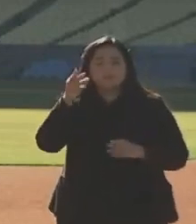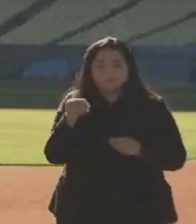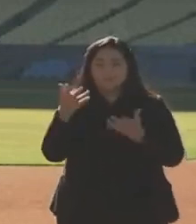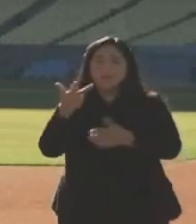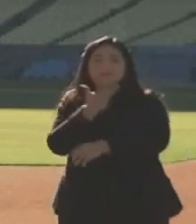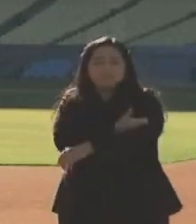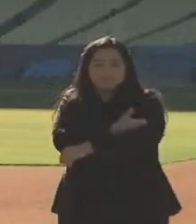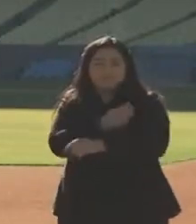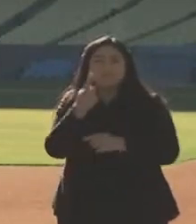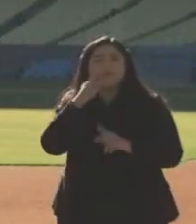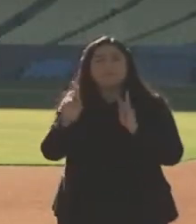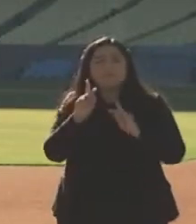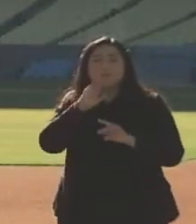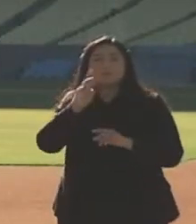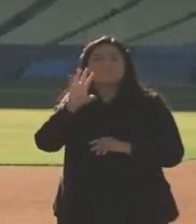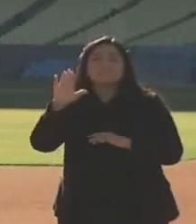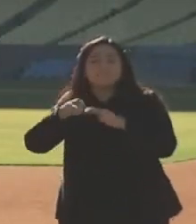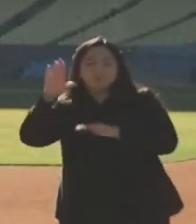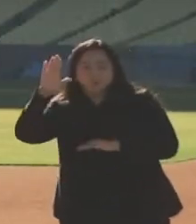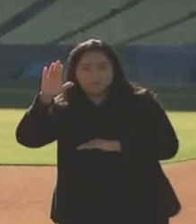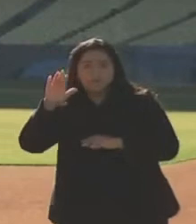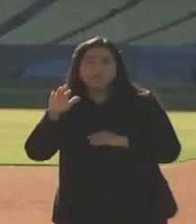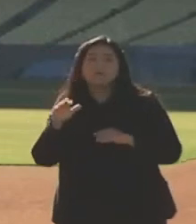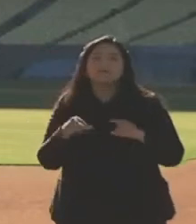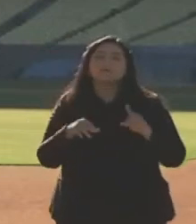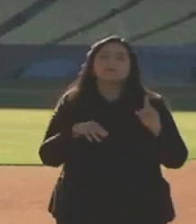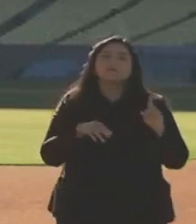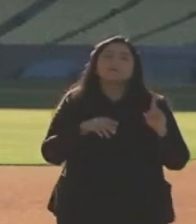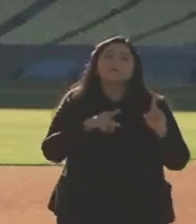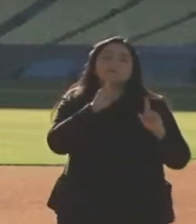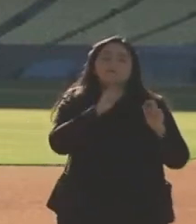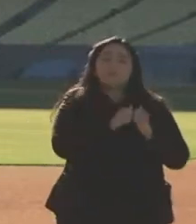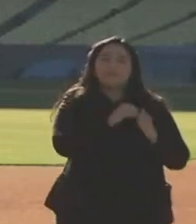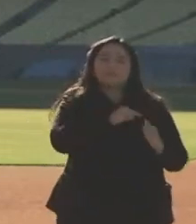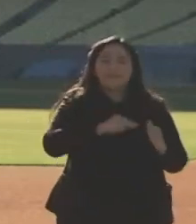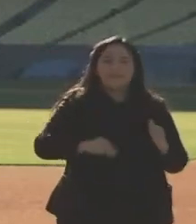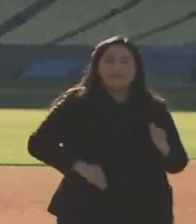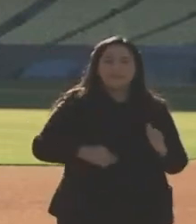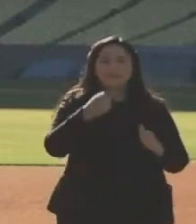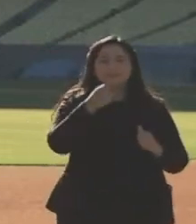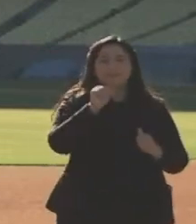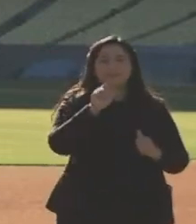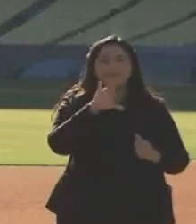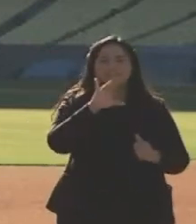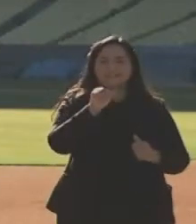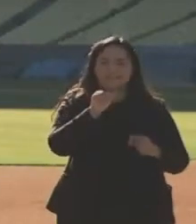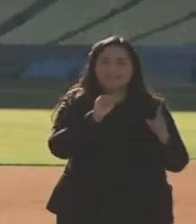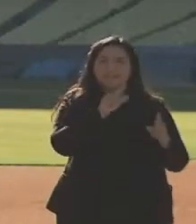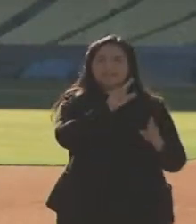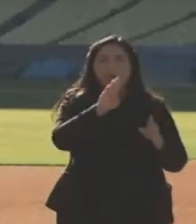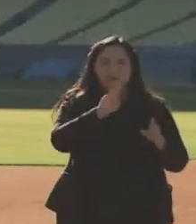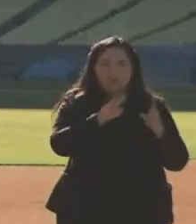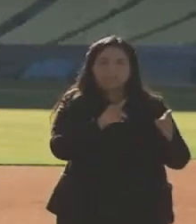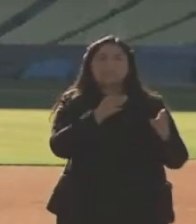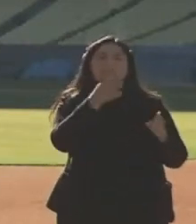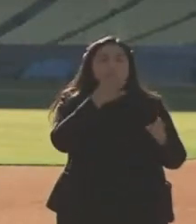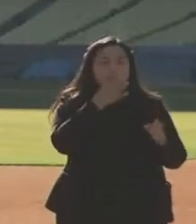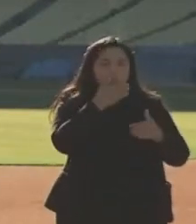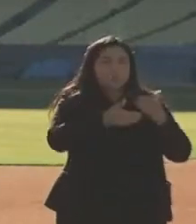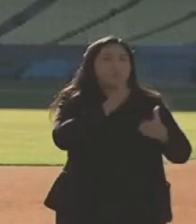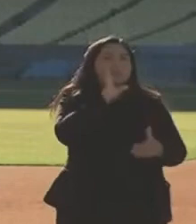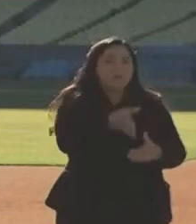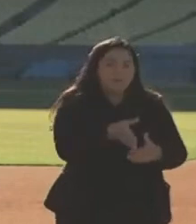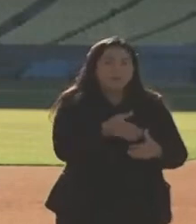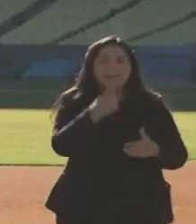65 and over. Stanislaus has done the same. was talking to Mayor Garcia down in Long Beach. She's moving in that direction as well. I think the vast